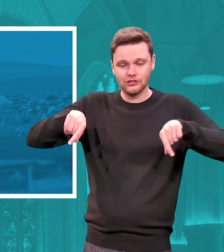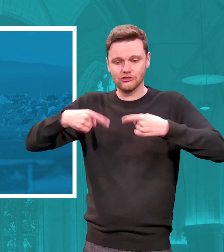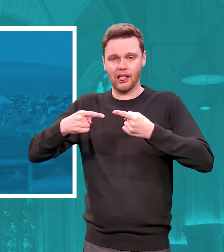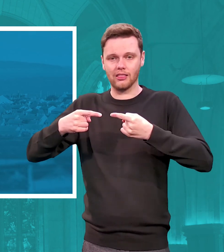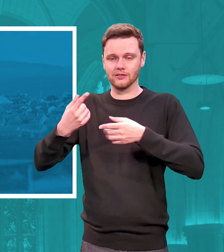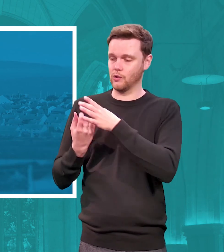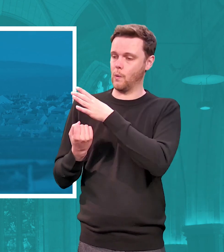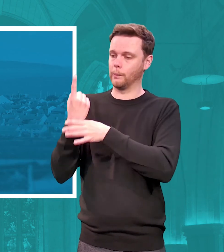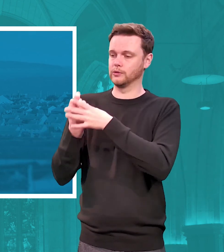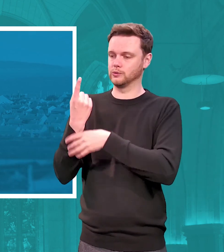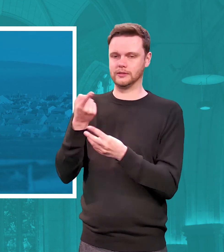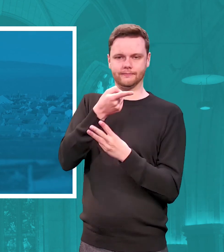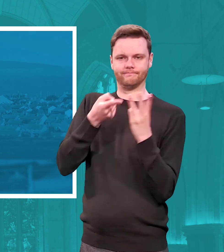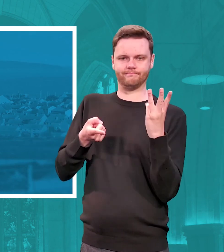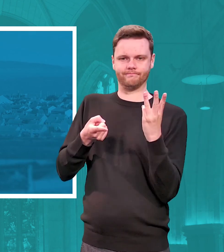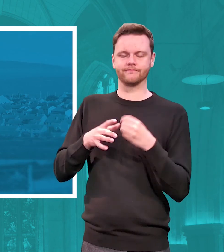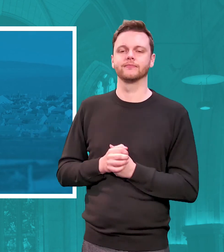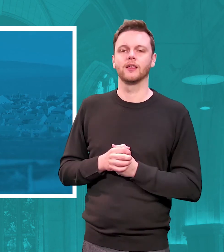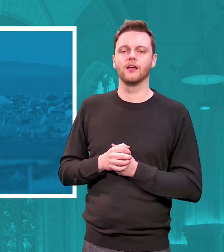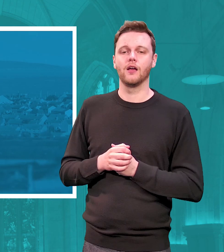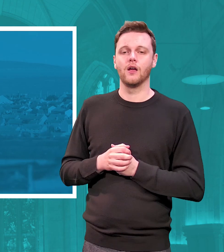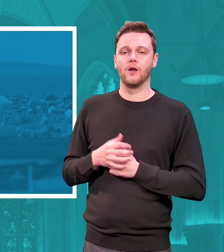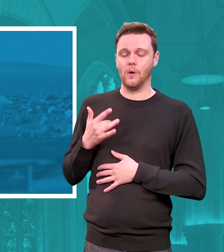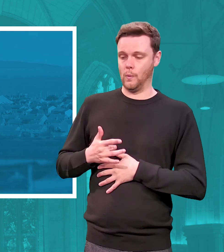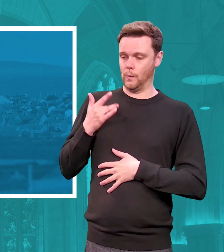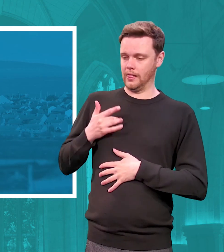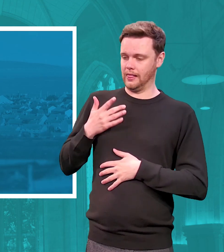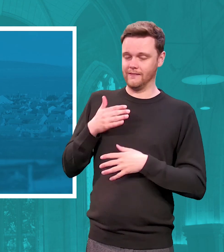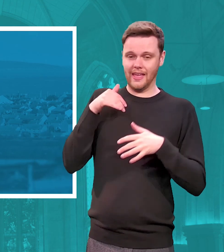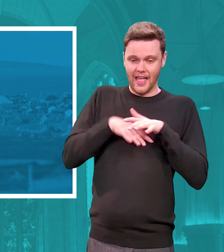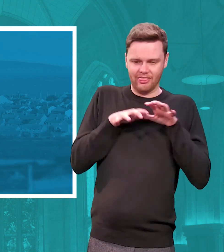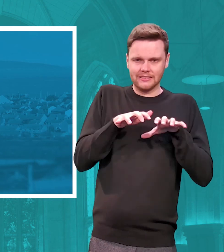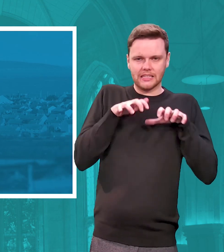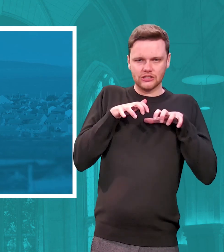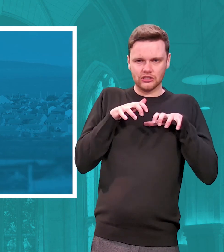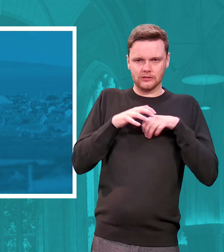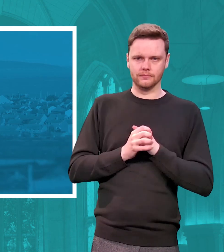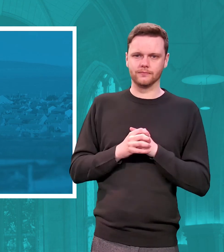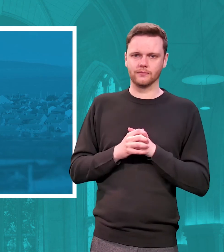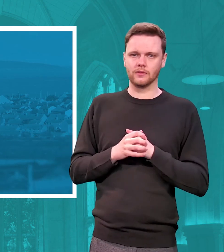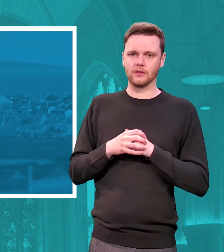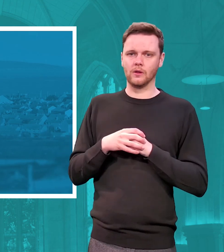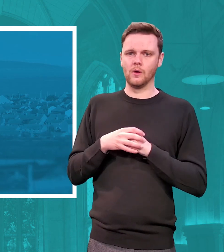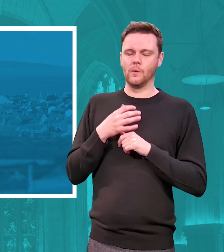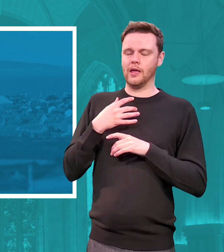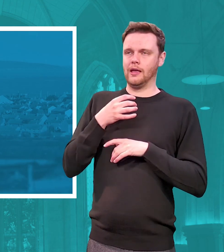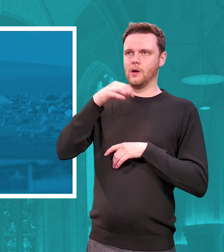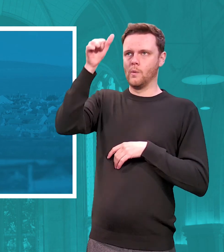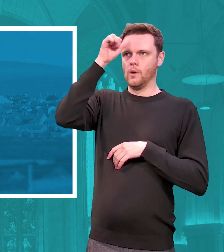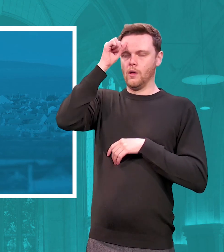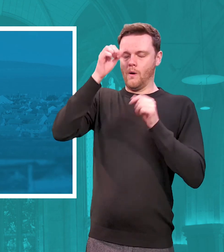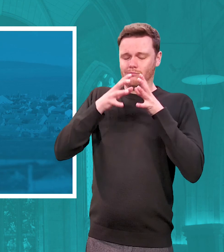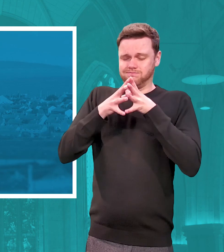we live within the tensions we acknowledge the enormity